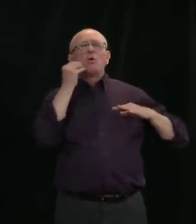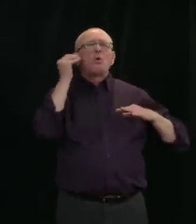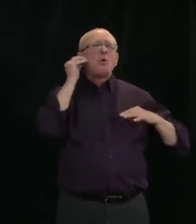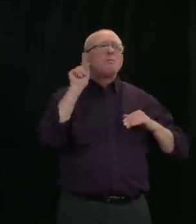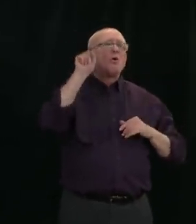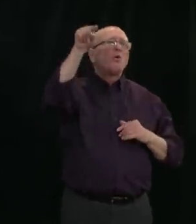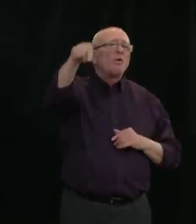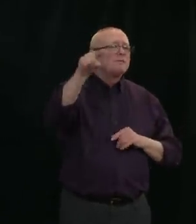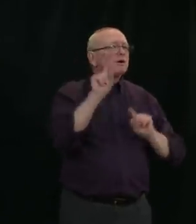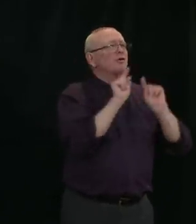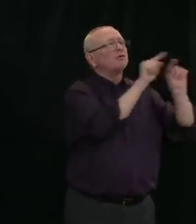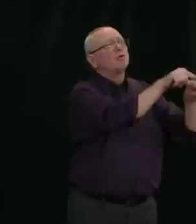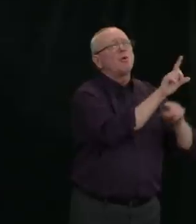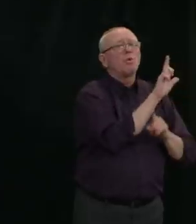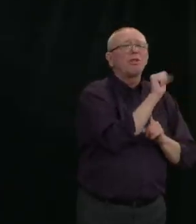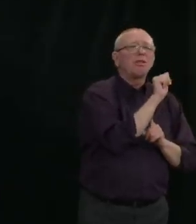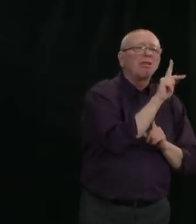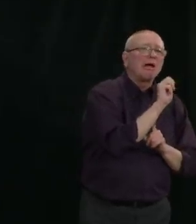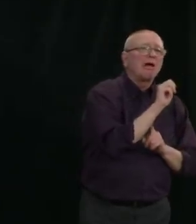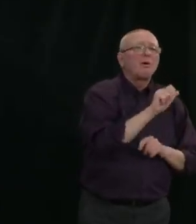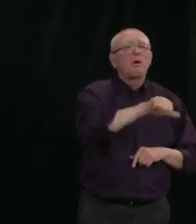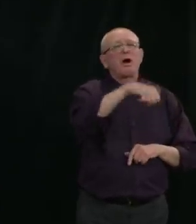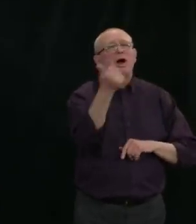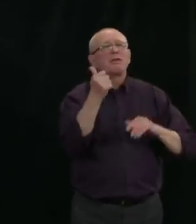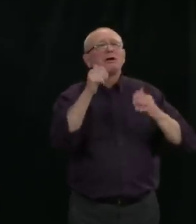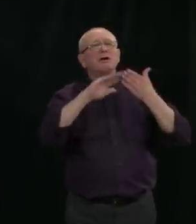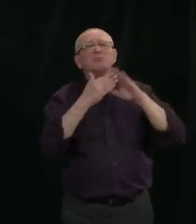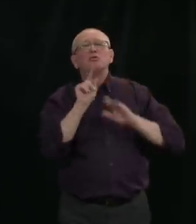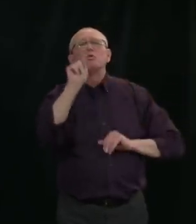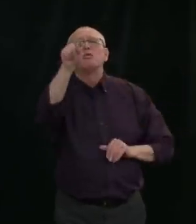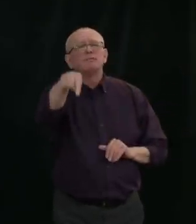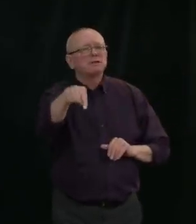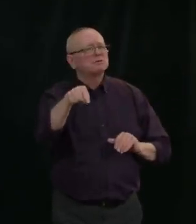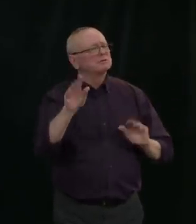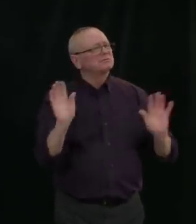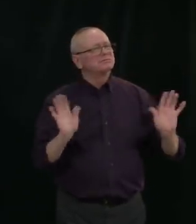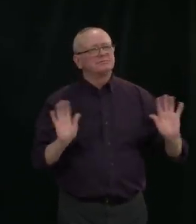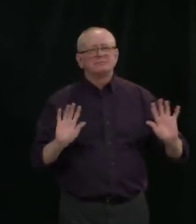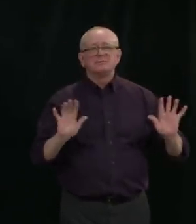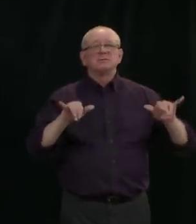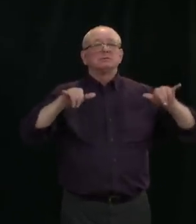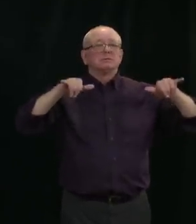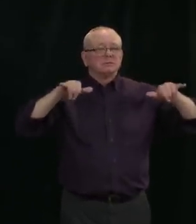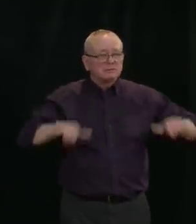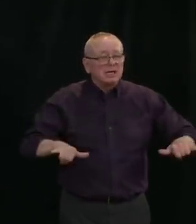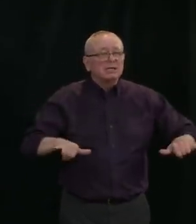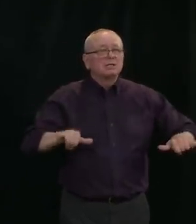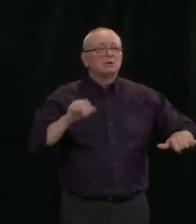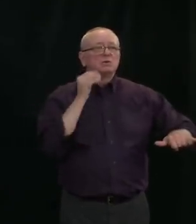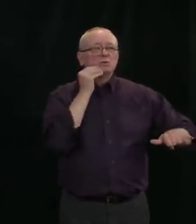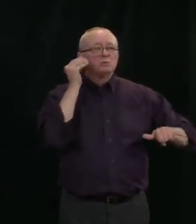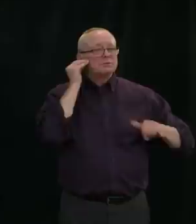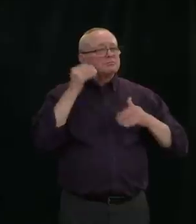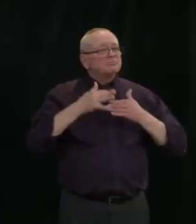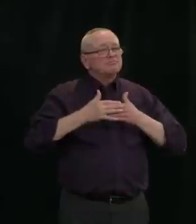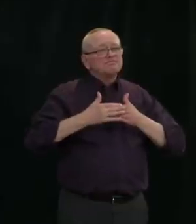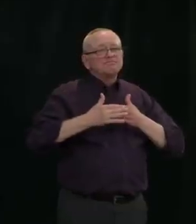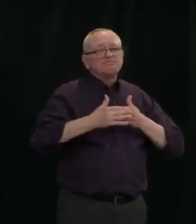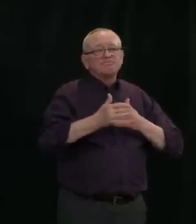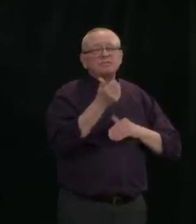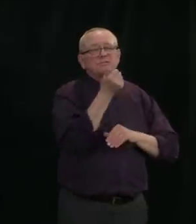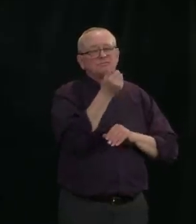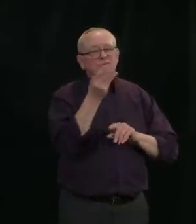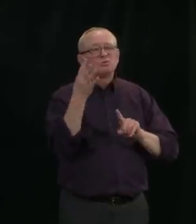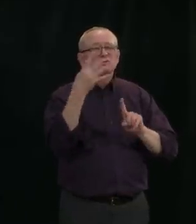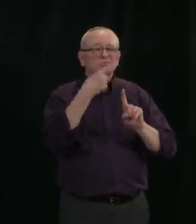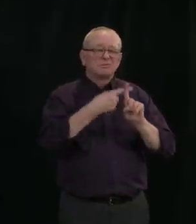We need to be staying close to home over the coming months to limit the spread of this virus. I want to talk now